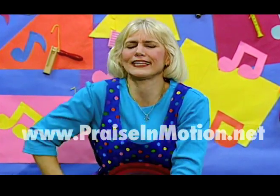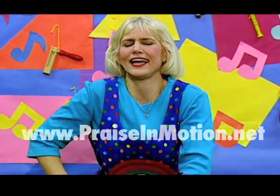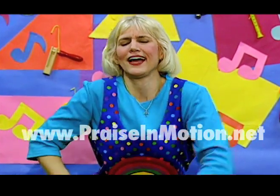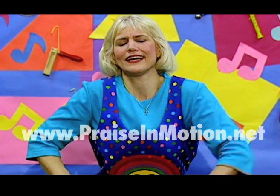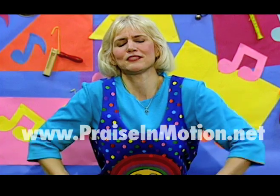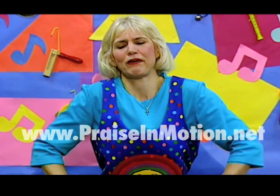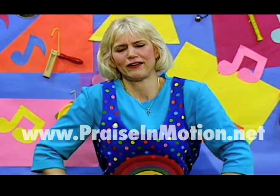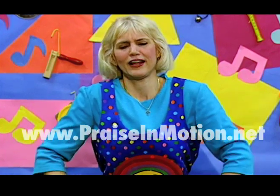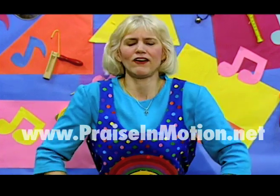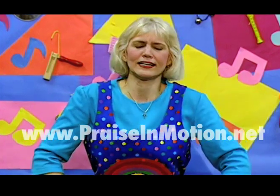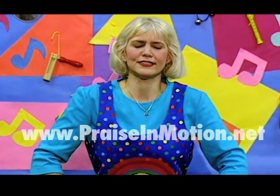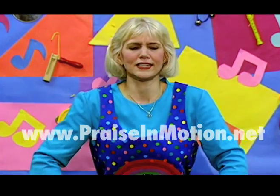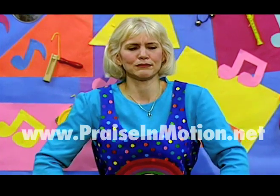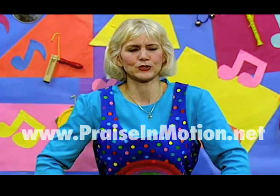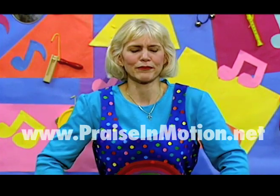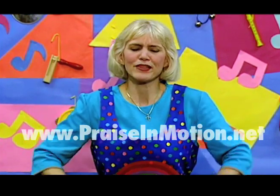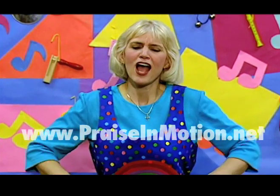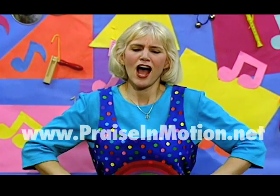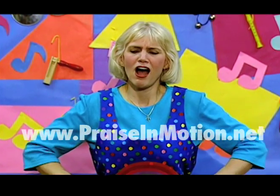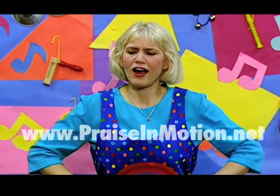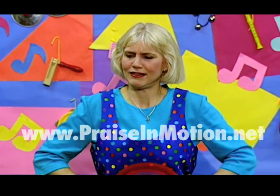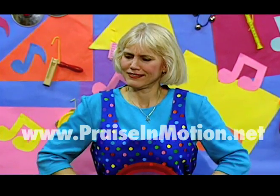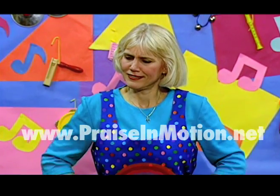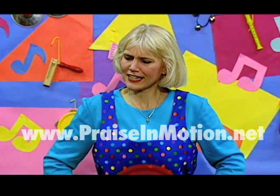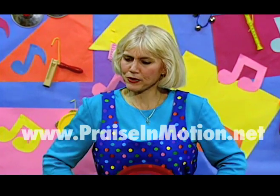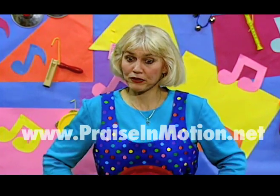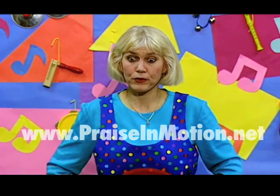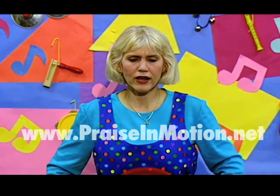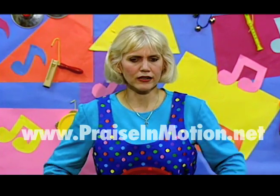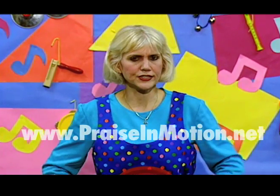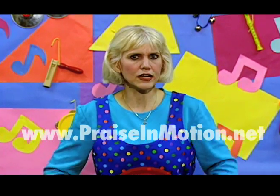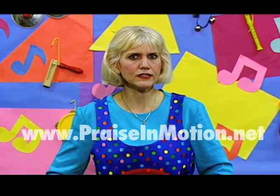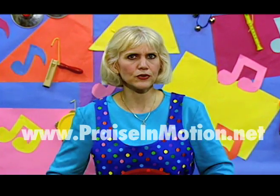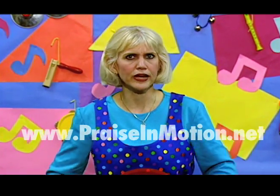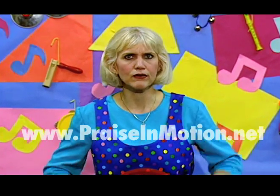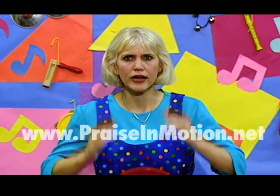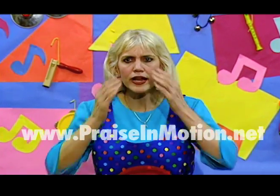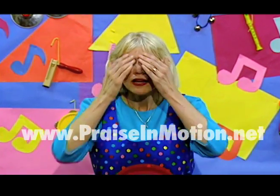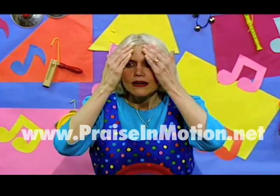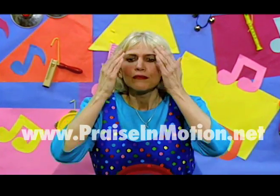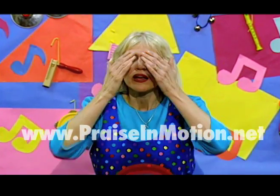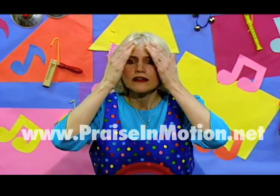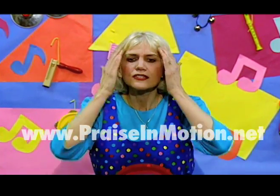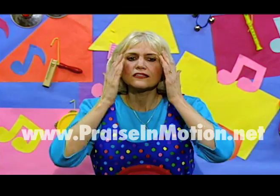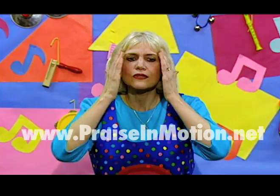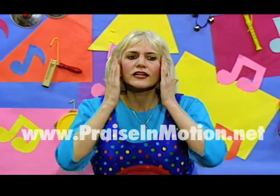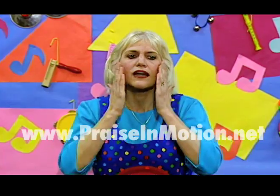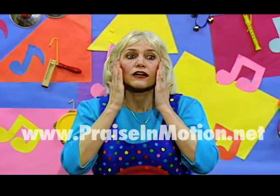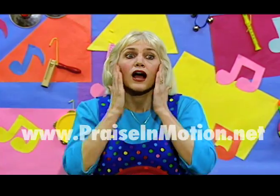Yeah, that's better. Now I can sit up straight. Alright, next we have to put on our sunscreen. Ready? Put on our sunscreen on our